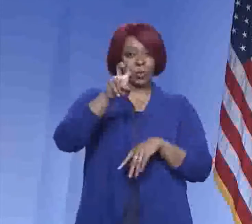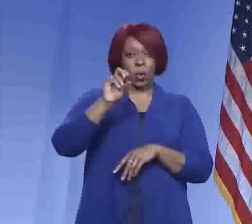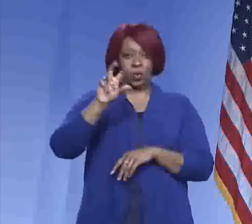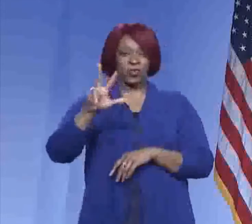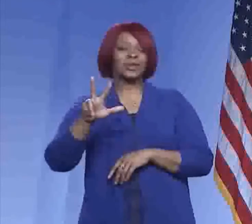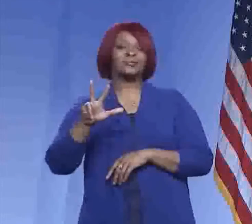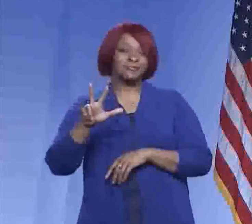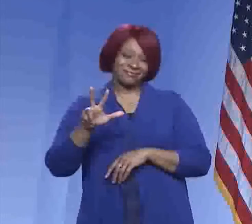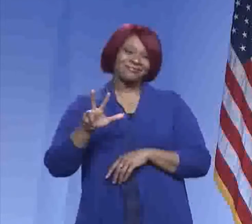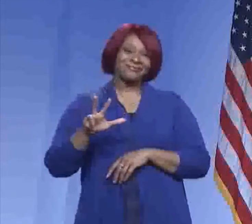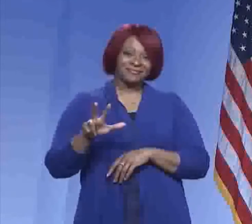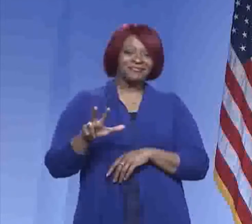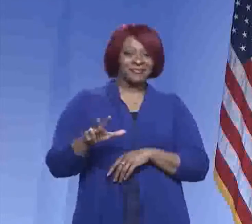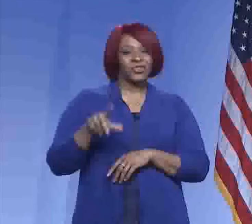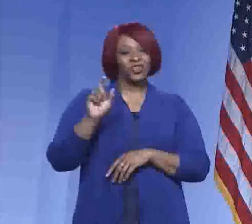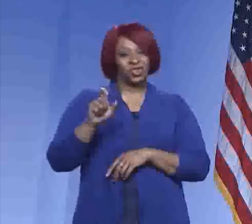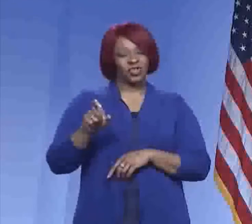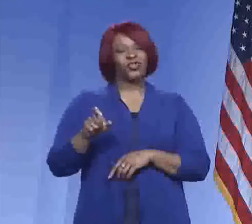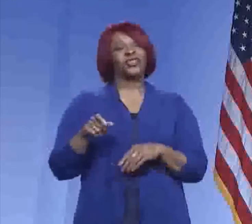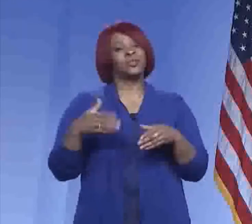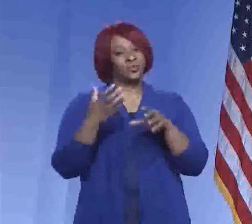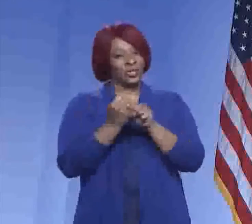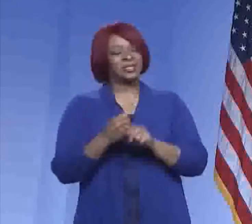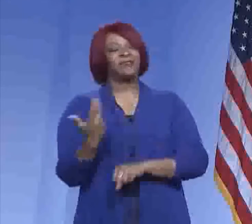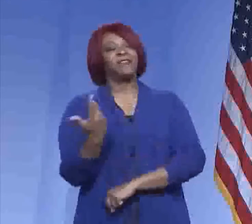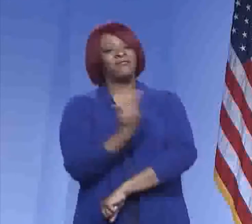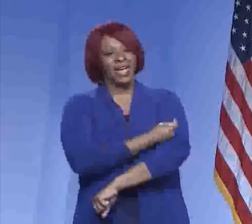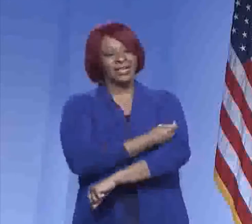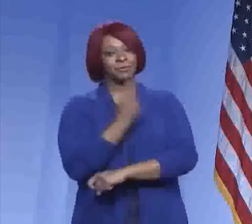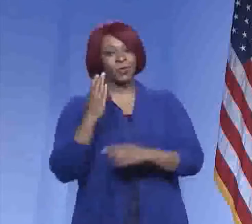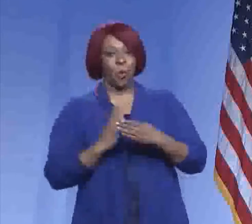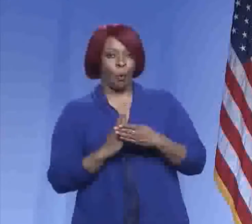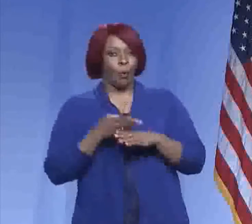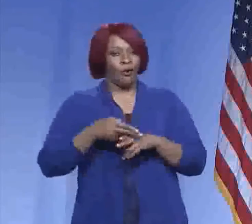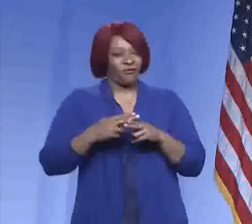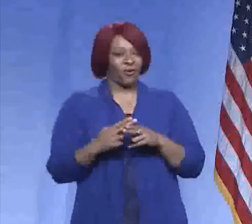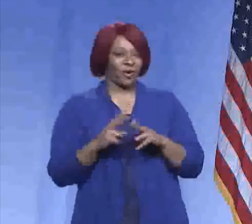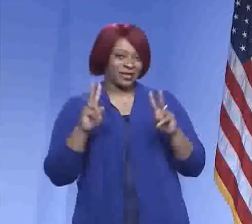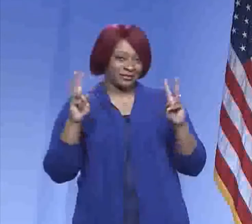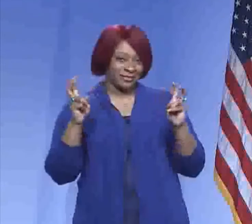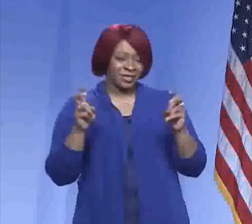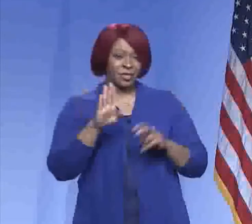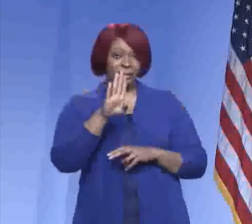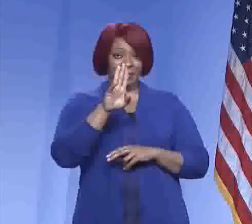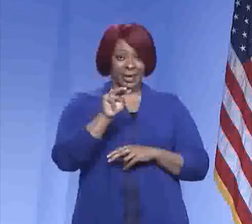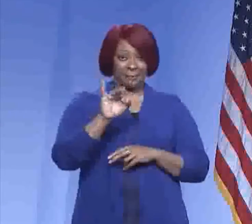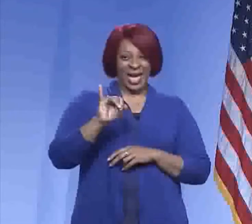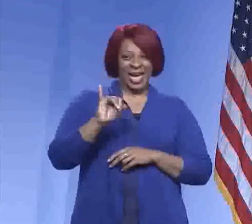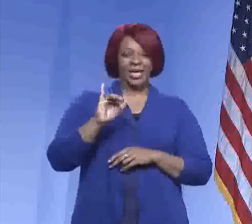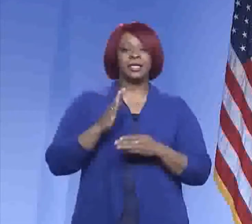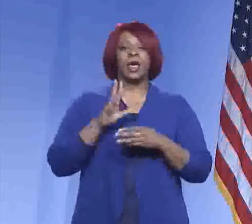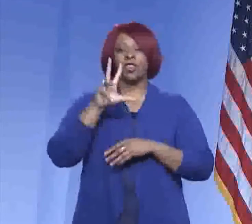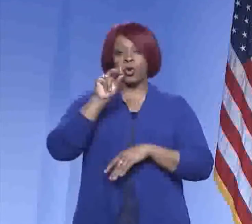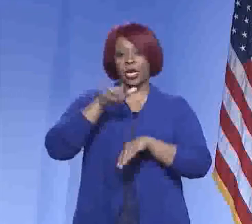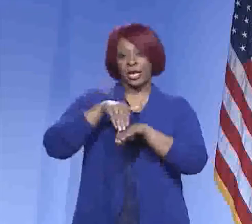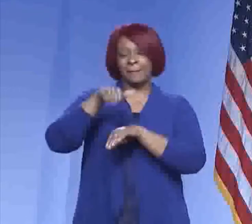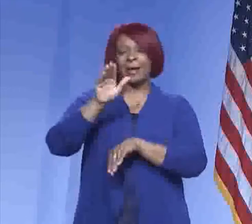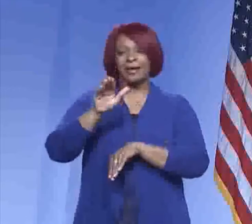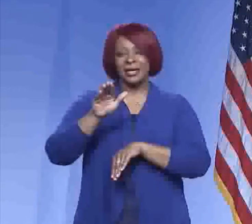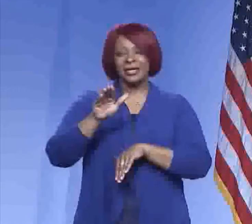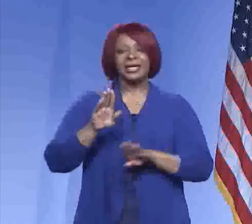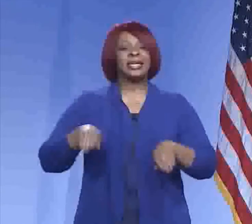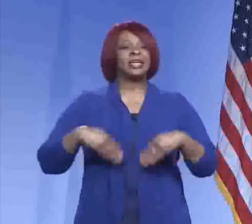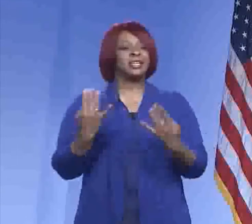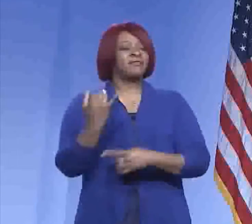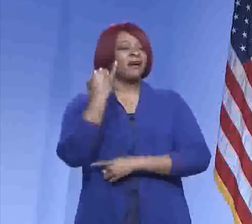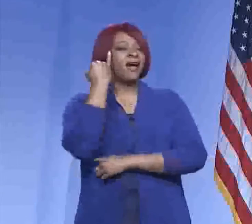pounds, should now be eligible for a vaccine. Your BMI is likely over 30. So that just gives